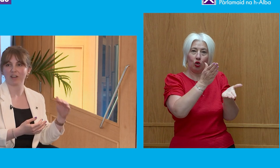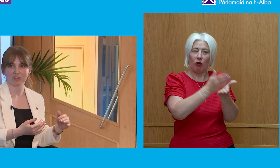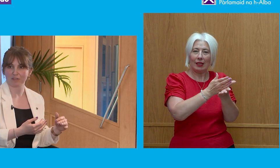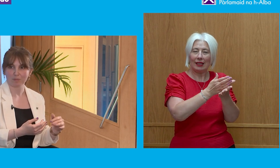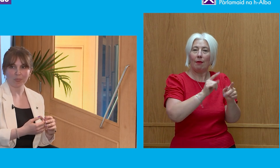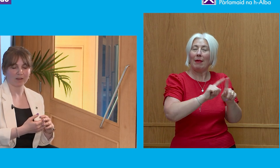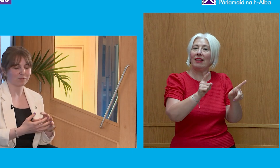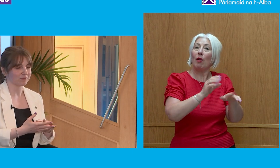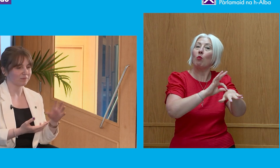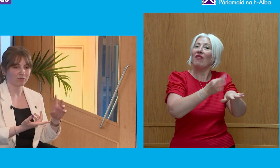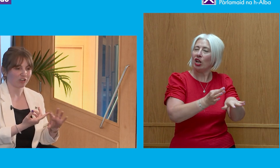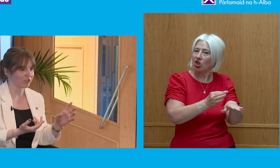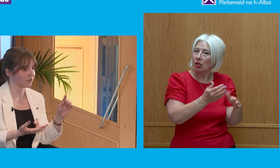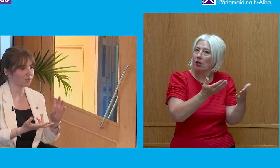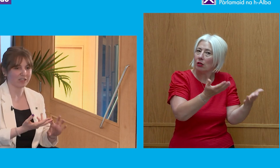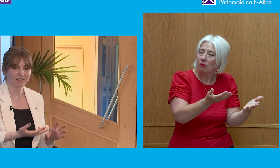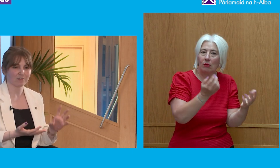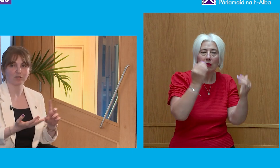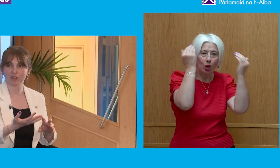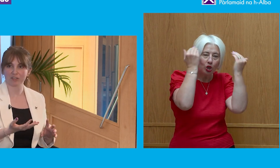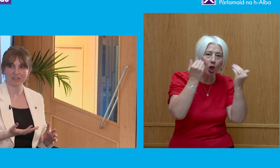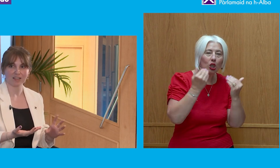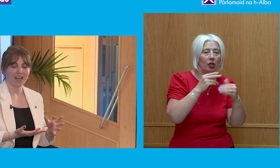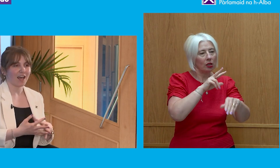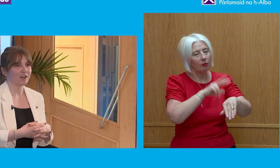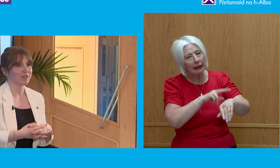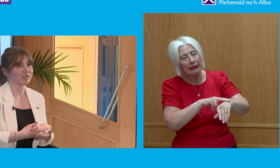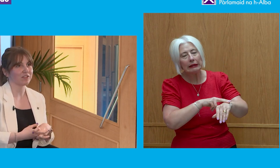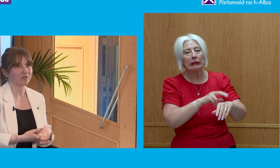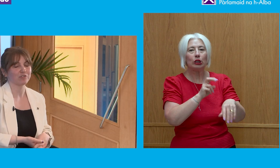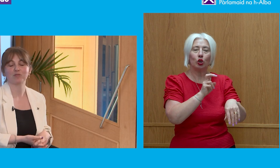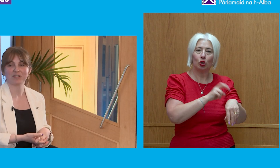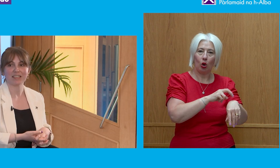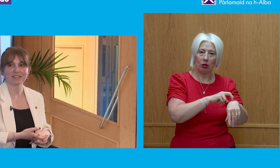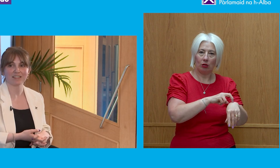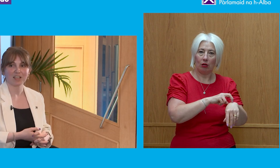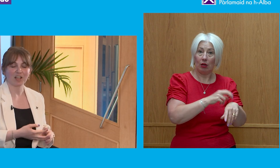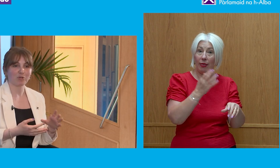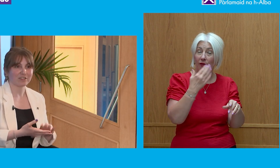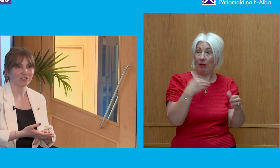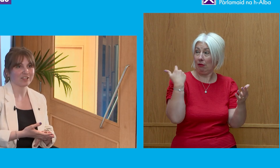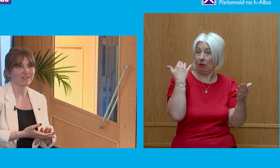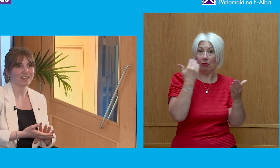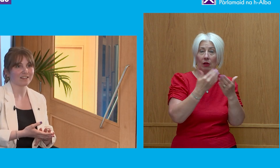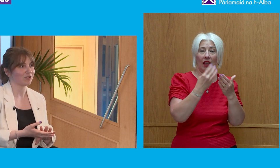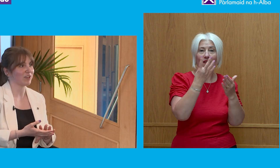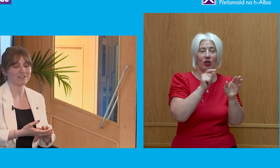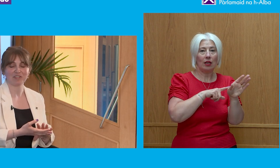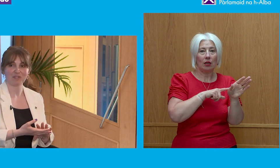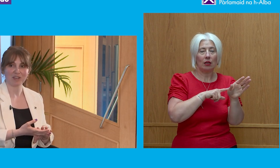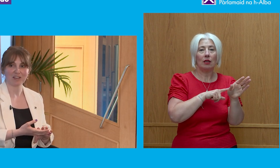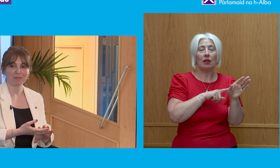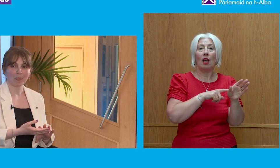different professions, judges, police, doctors. They've done so for over 40 years. Now, politicians in